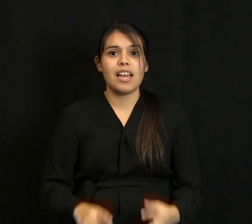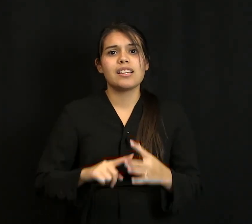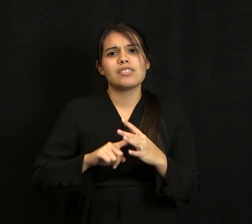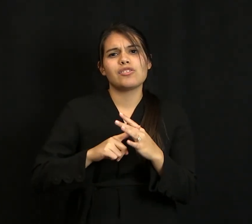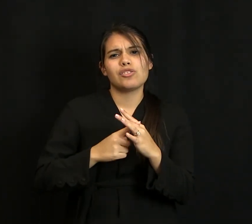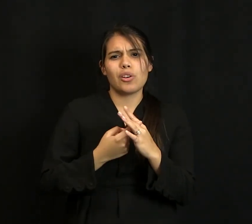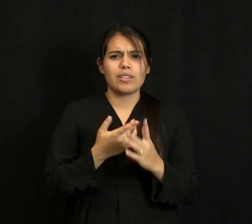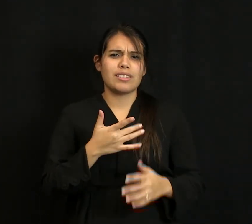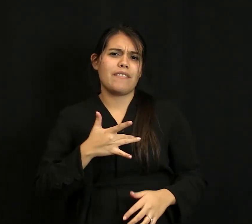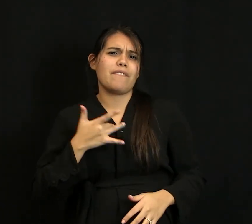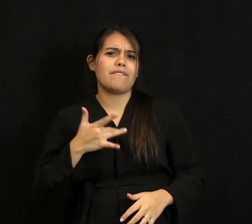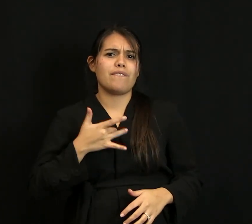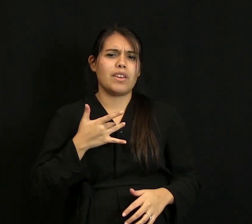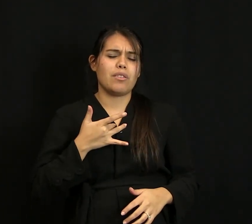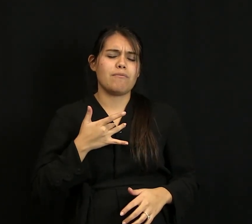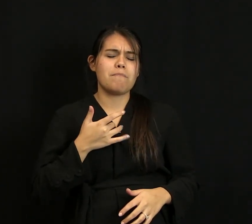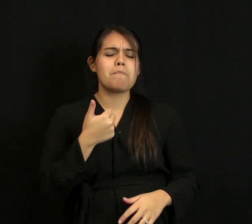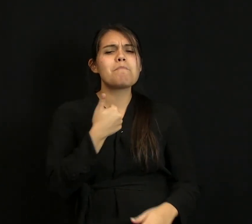I started to feel like myself again.